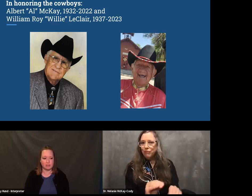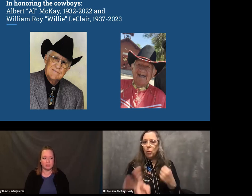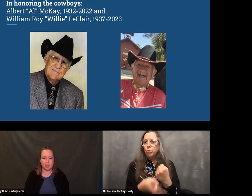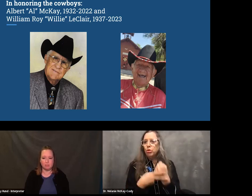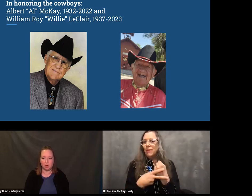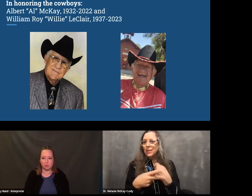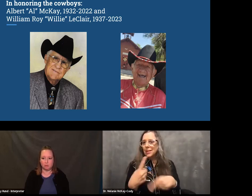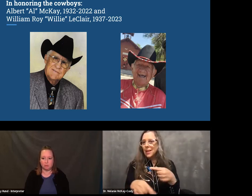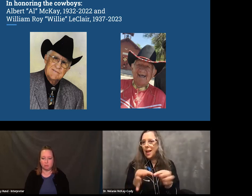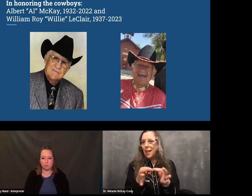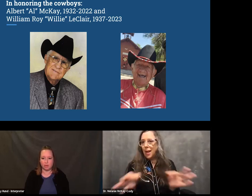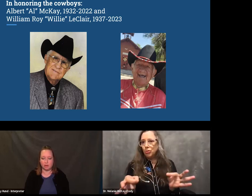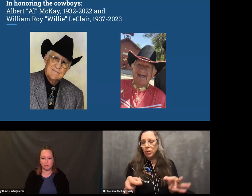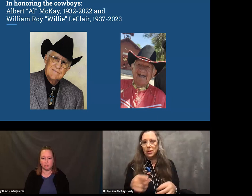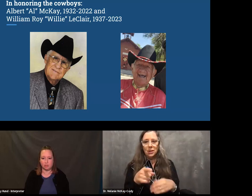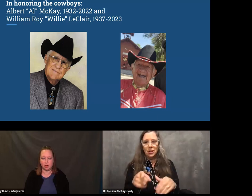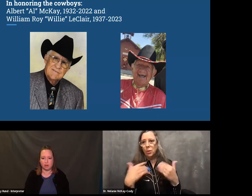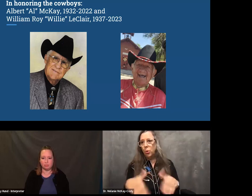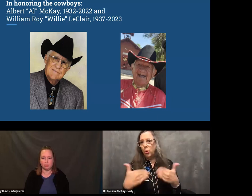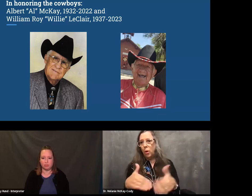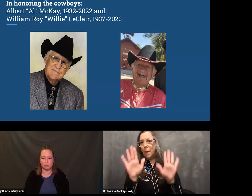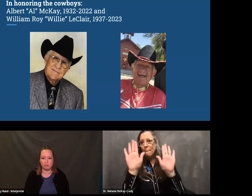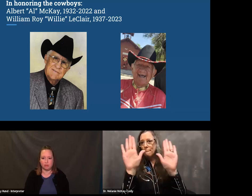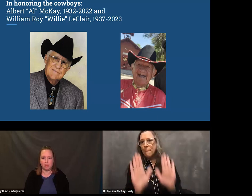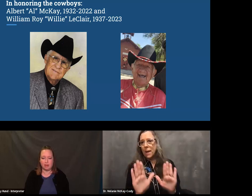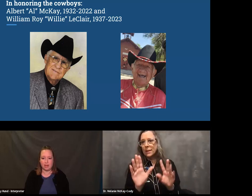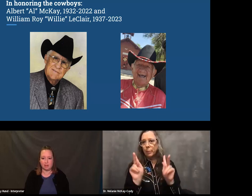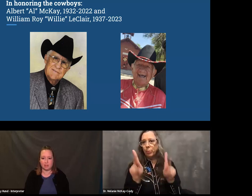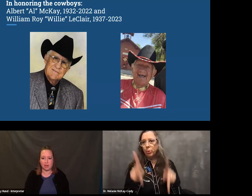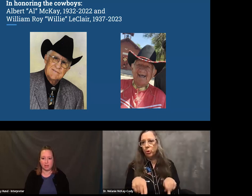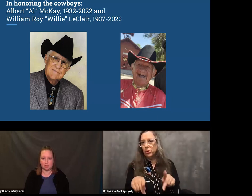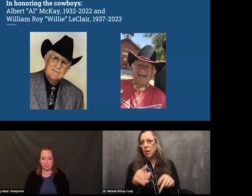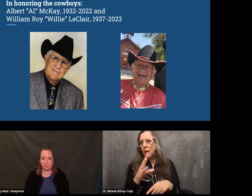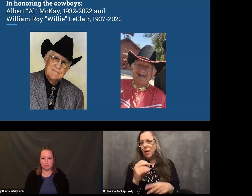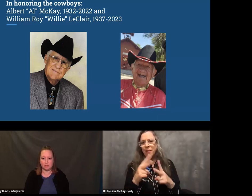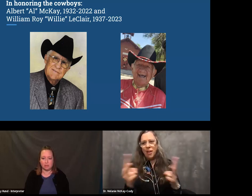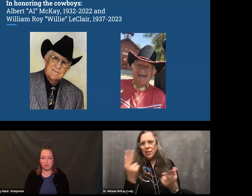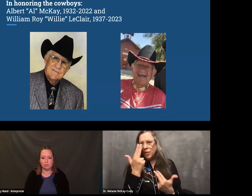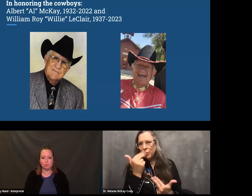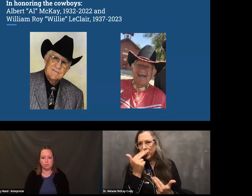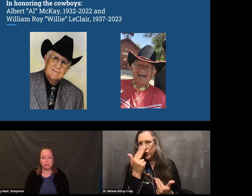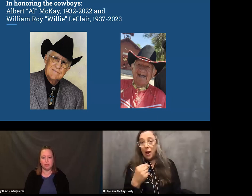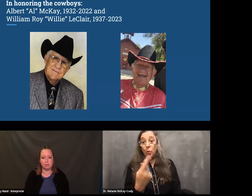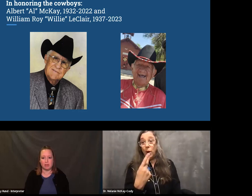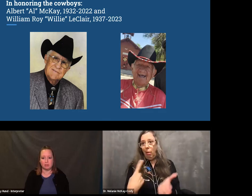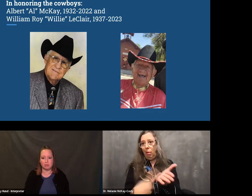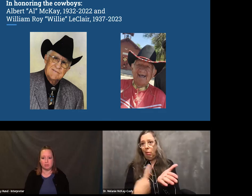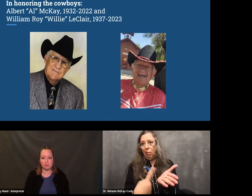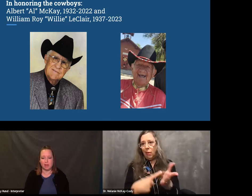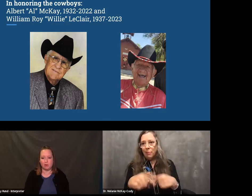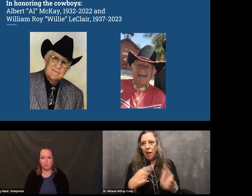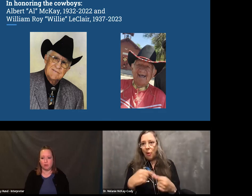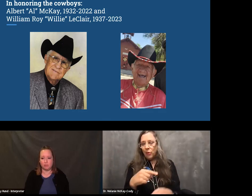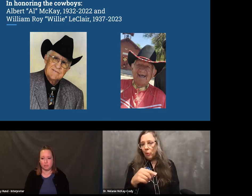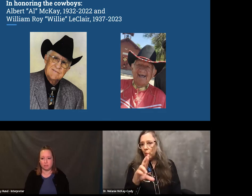as a sign model. We're working on a dictionary to preserve native sign languages. He was truly an amazing